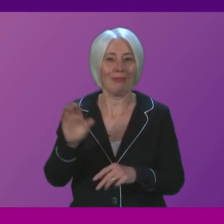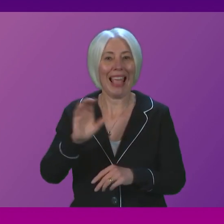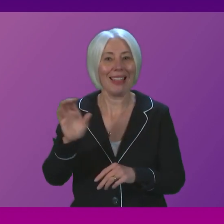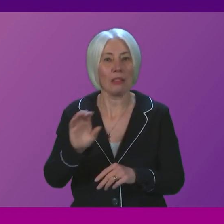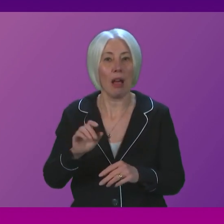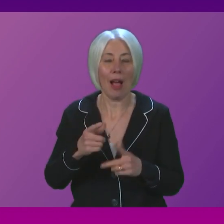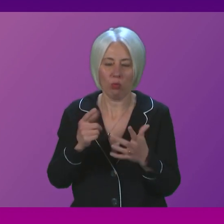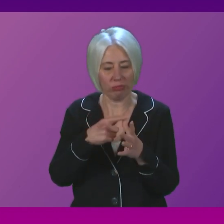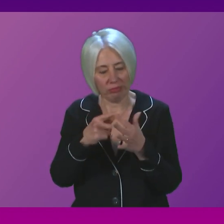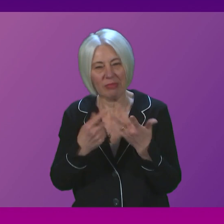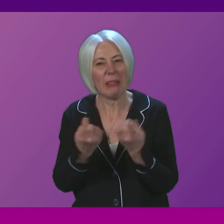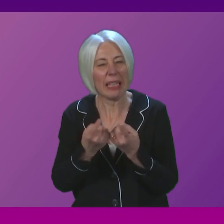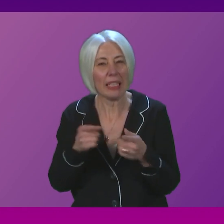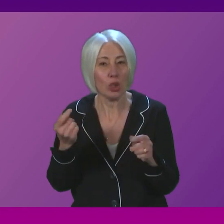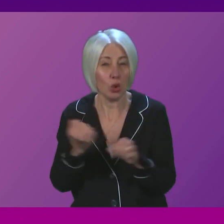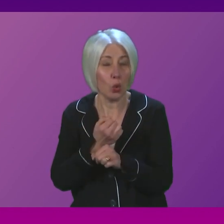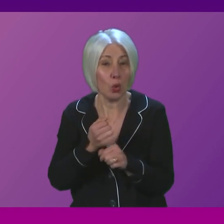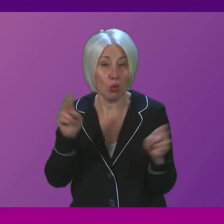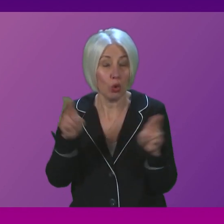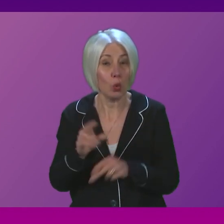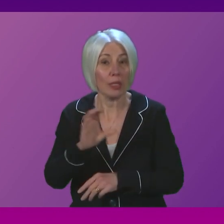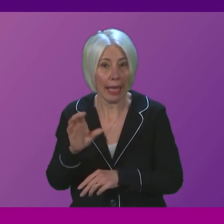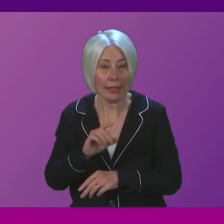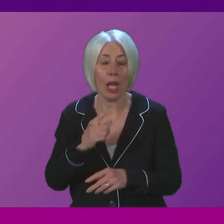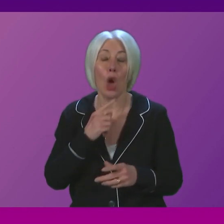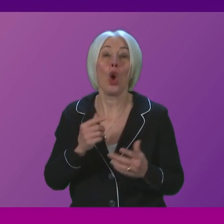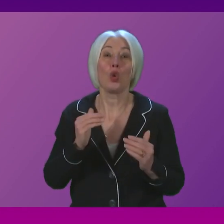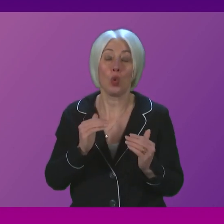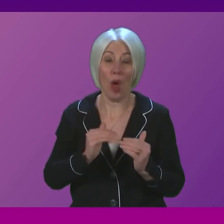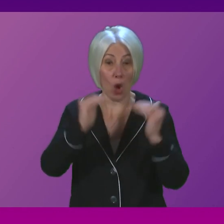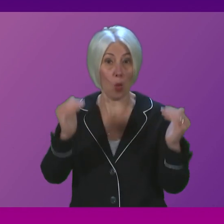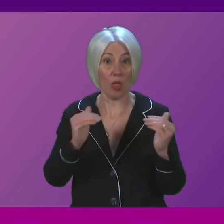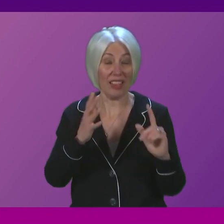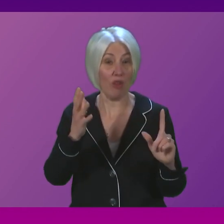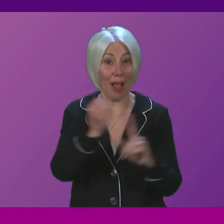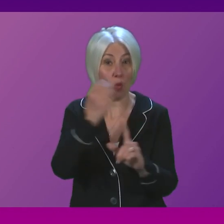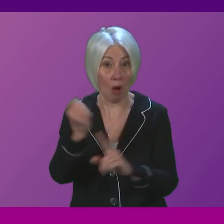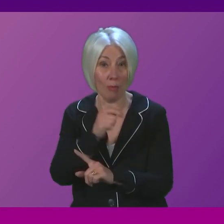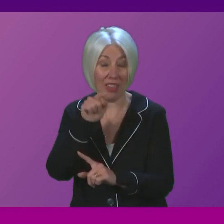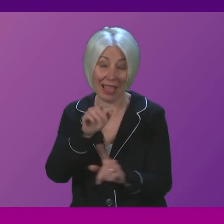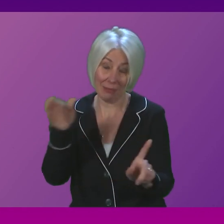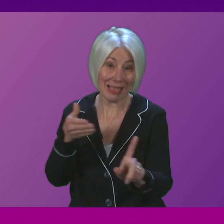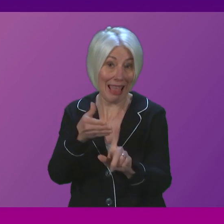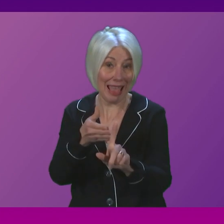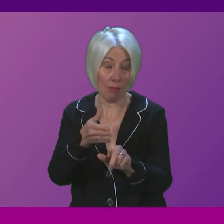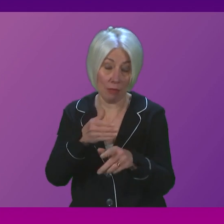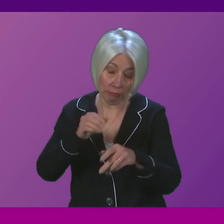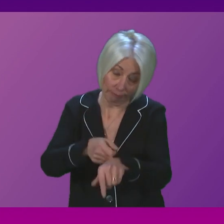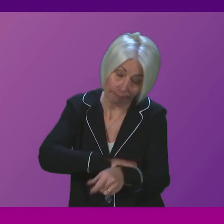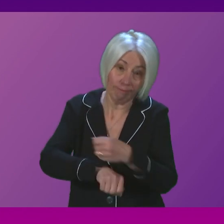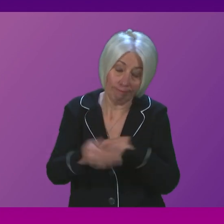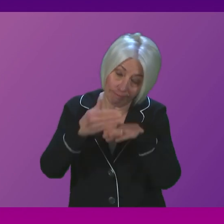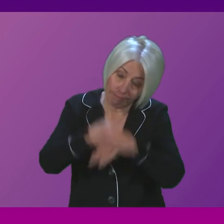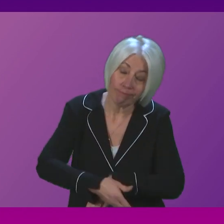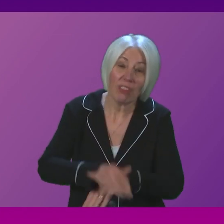So equality in outcomes is of course of driving importance in all of this and that is reflected in all of our work on